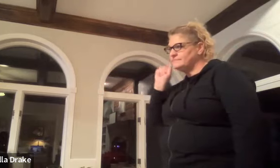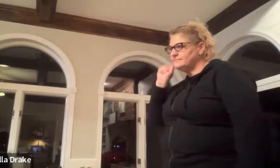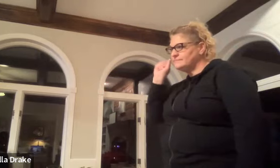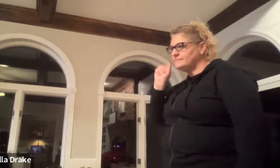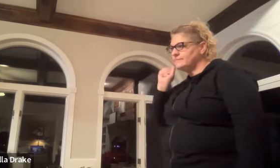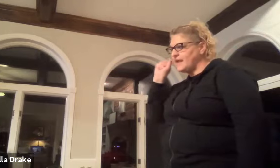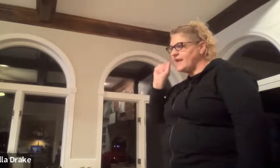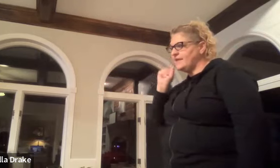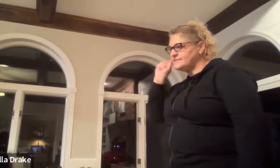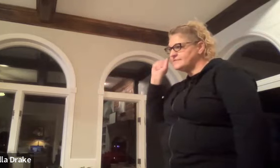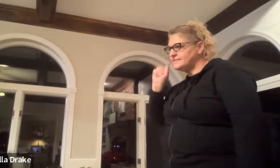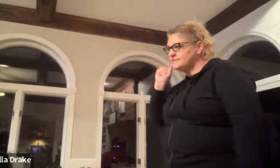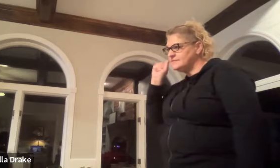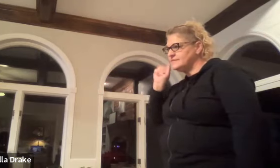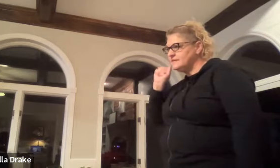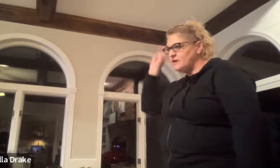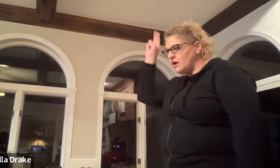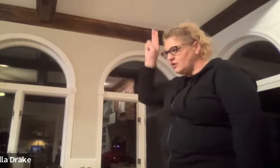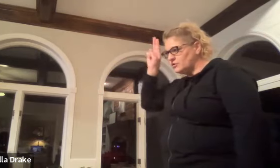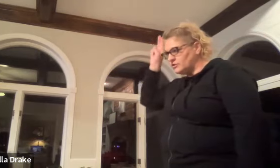aunt aunt uncle